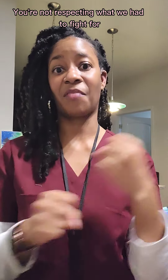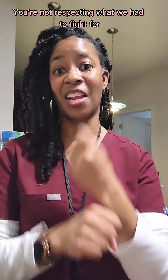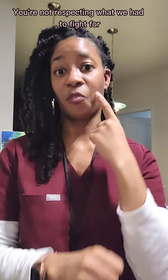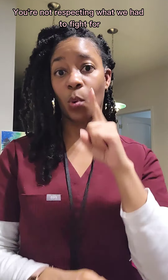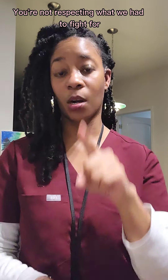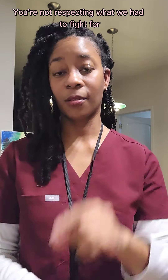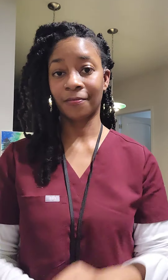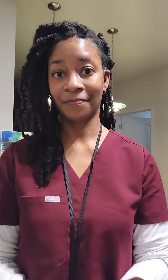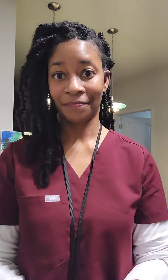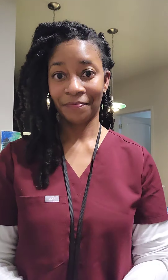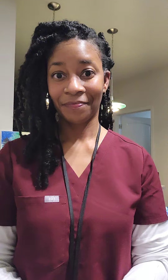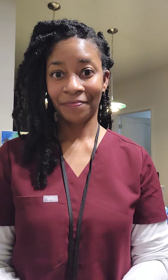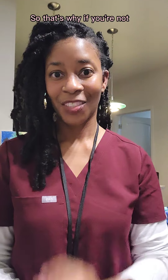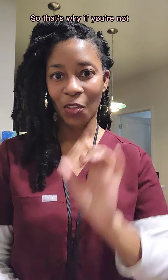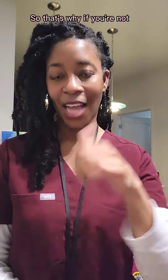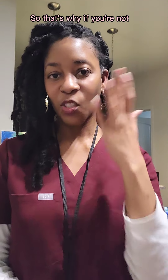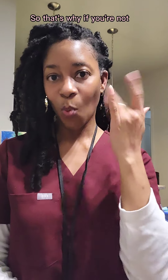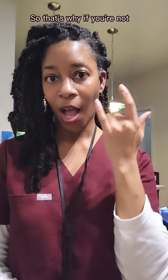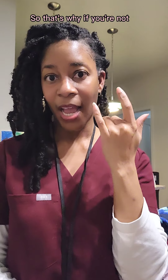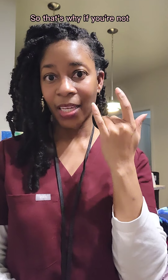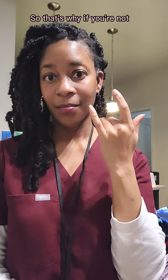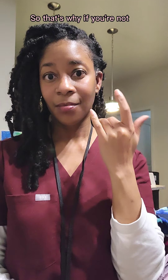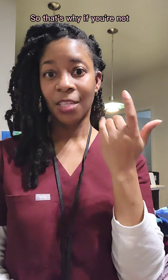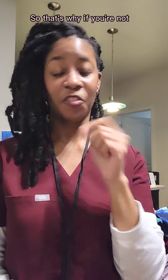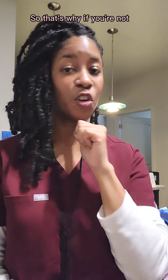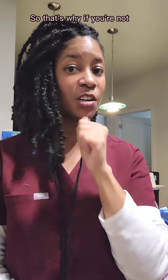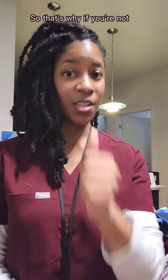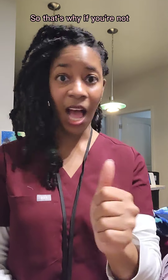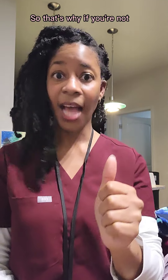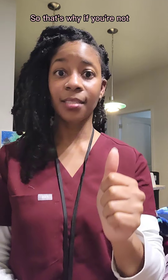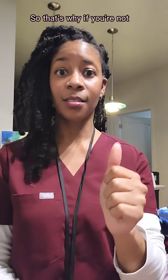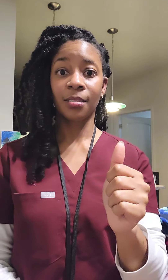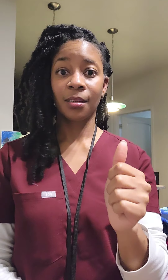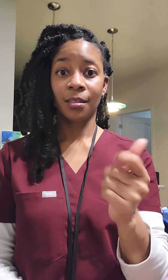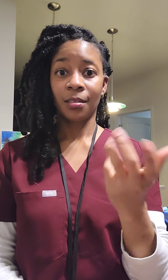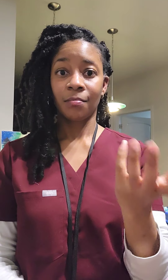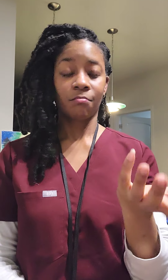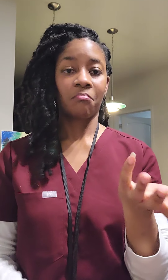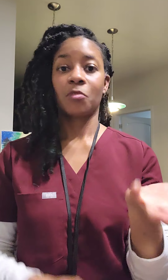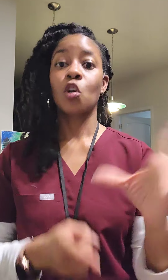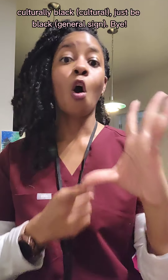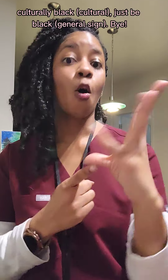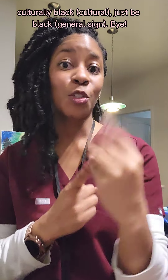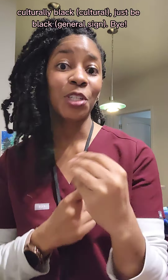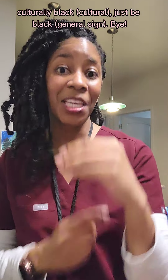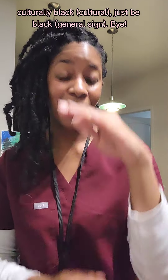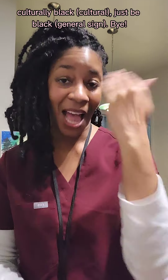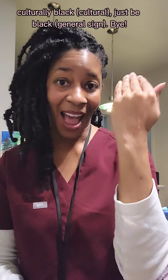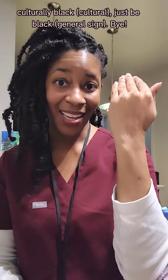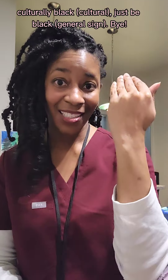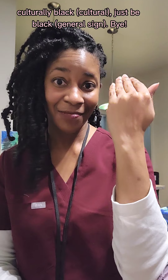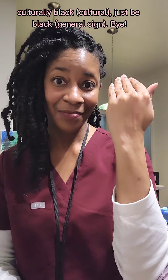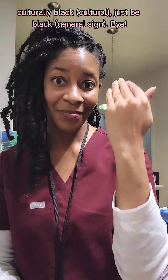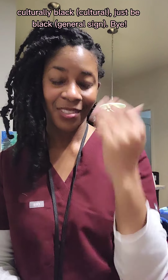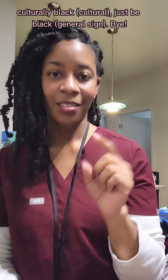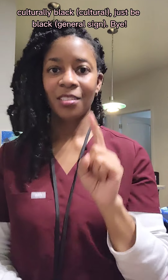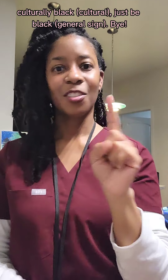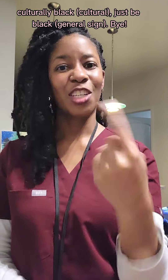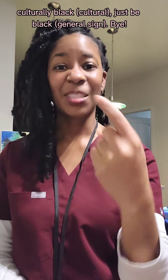fight for. So that's why if you're not culturally black, just